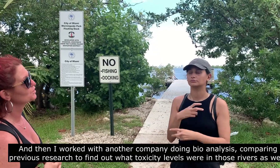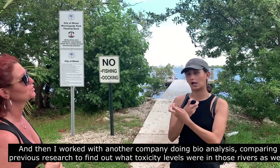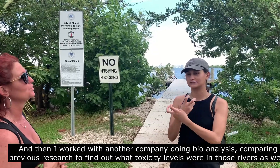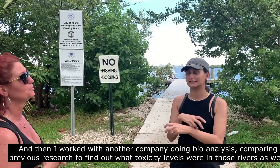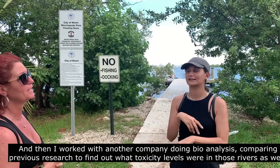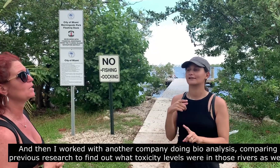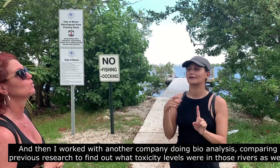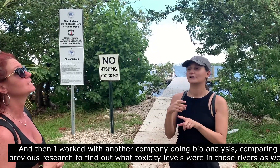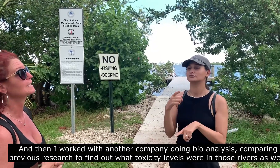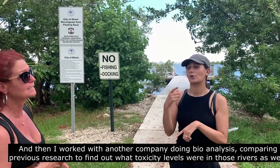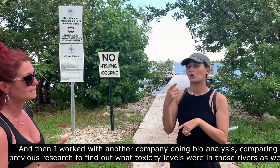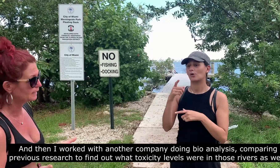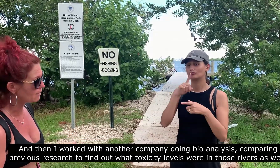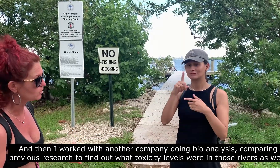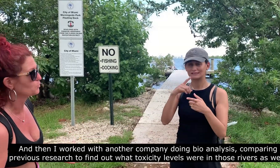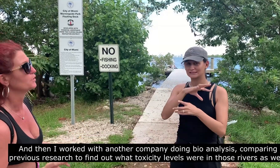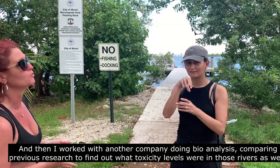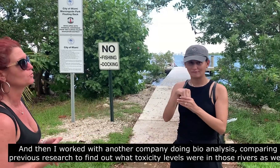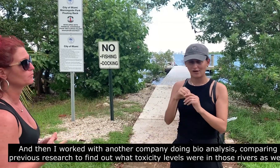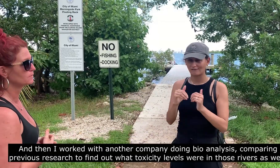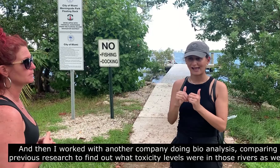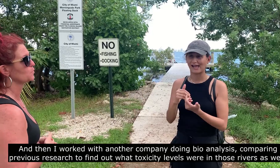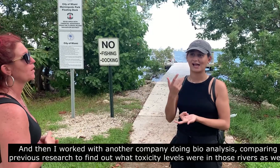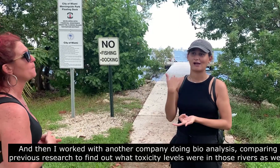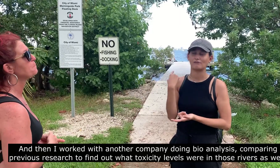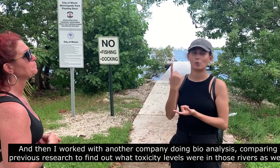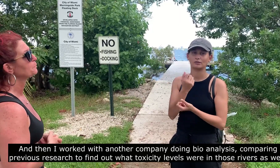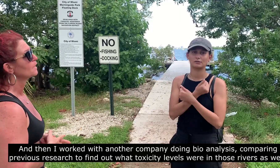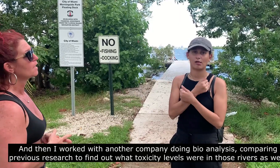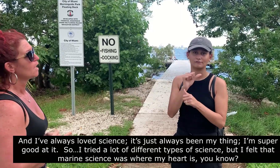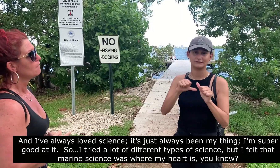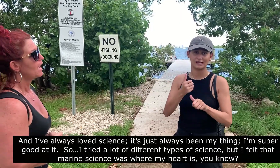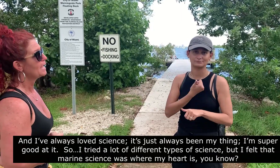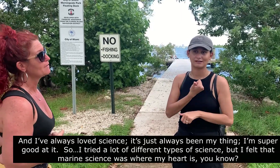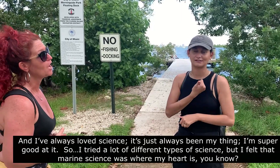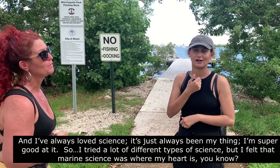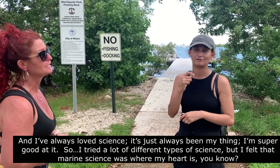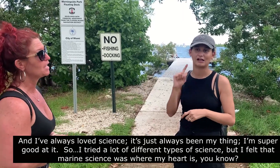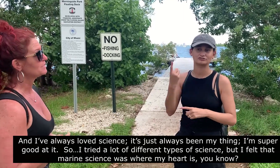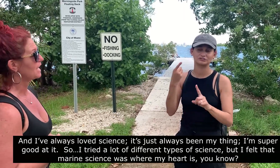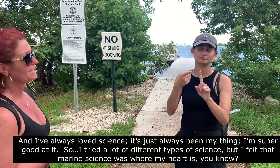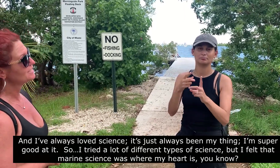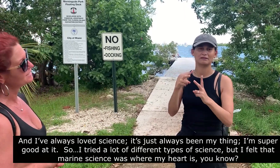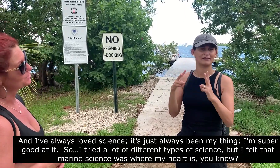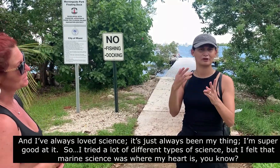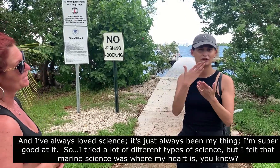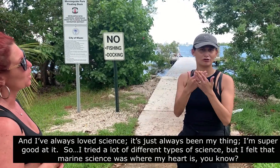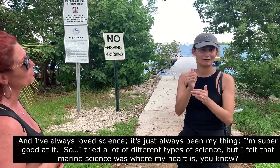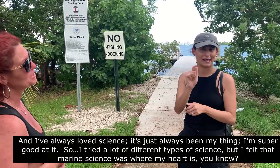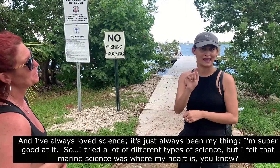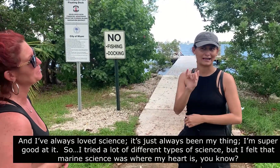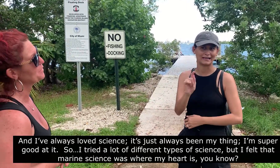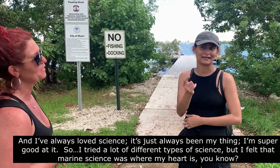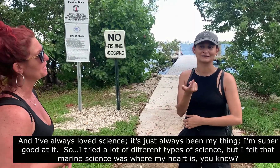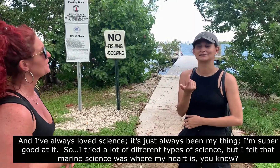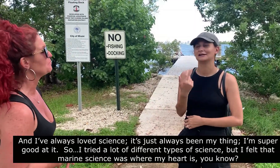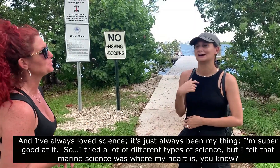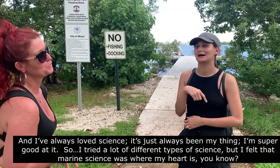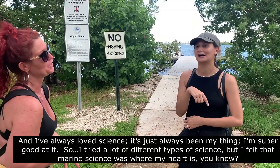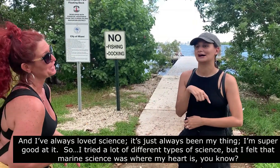to find out what toxicity levels were in those rivers as well. And I've always loved science. It's just kind of always been my thing. I'm super good